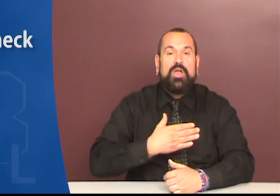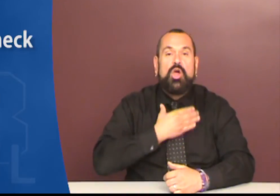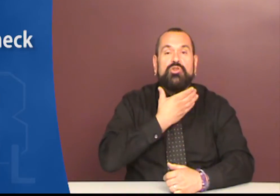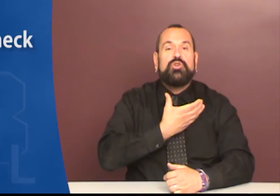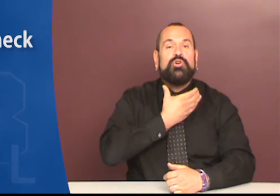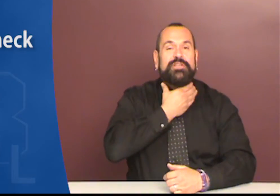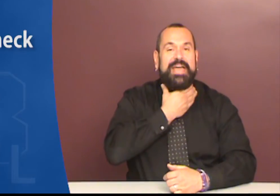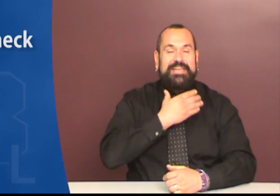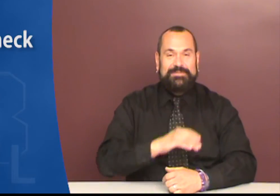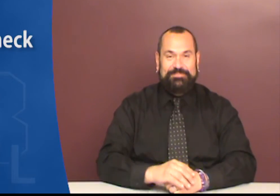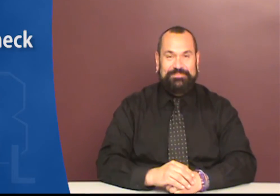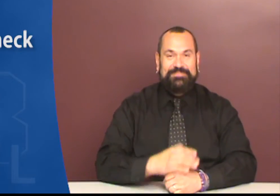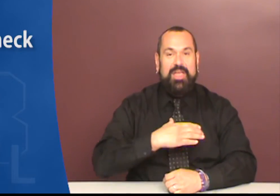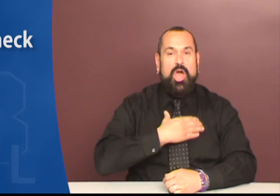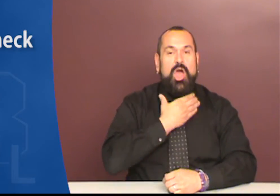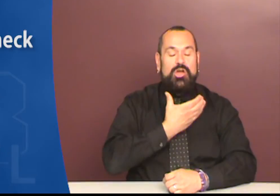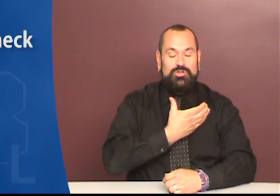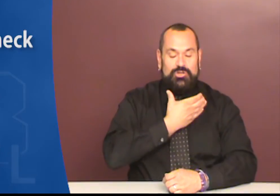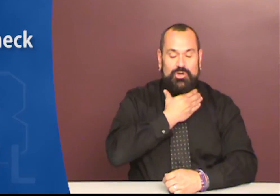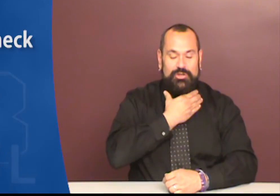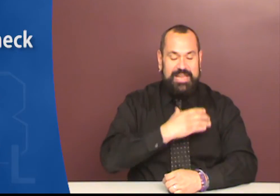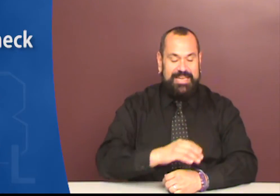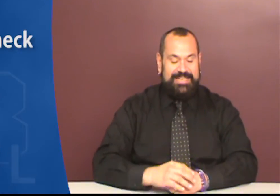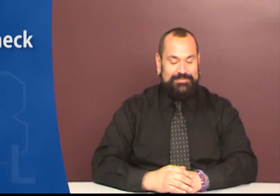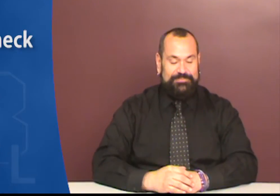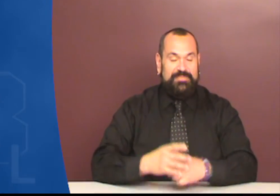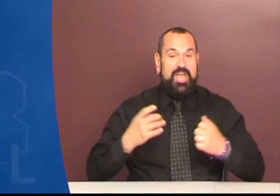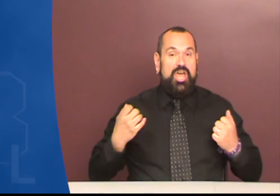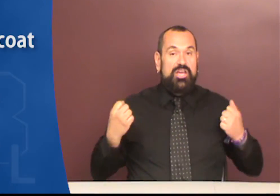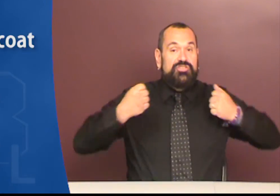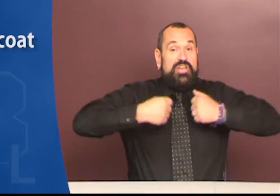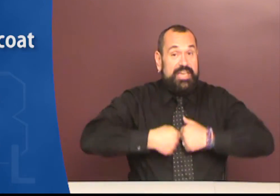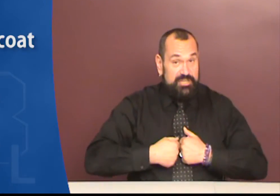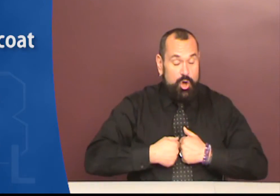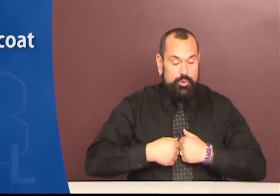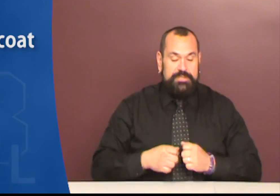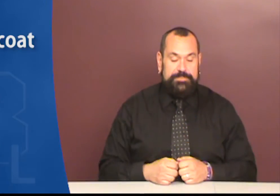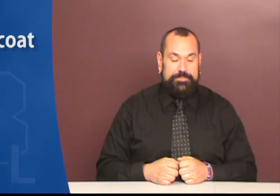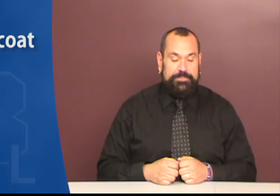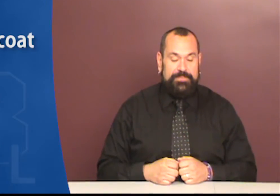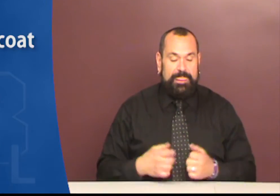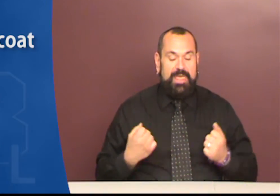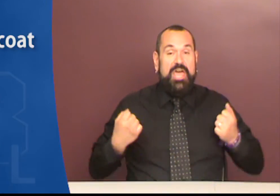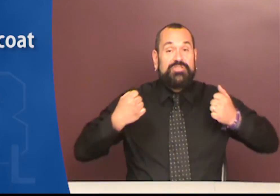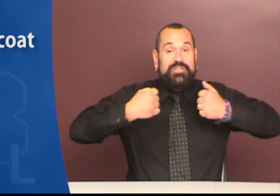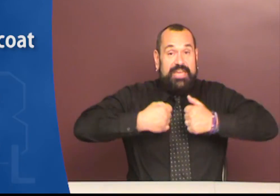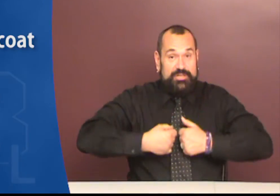Turtleneck. Turtleneck. Jacket coat. Jacket